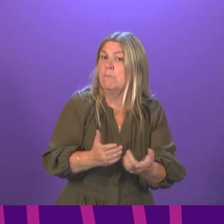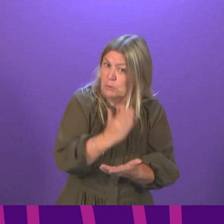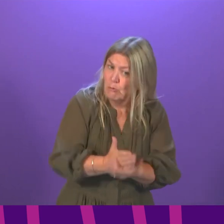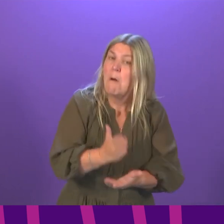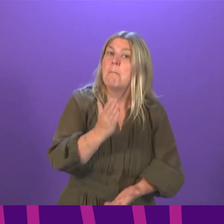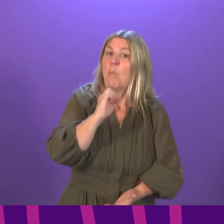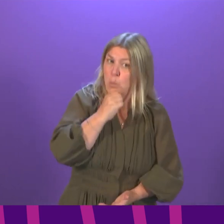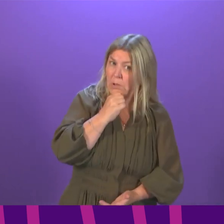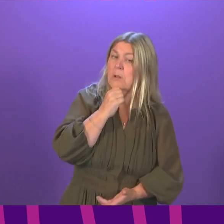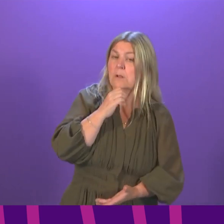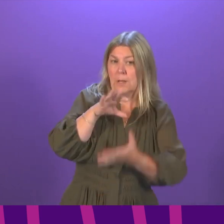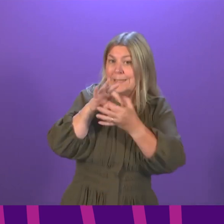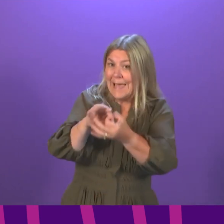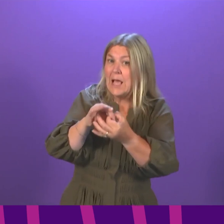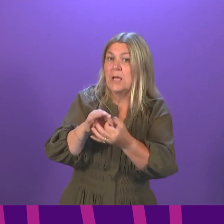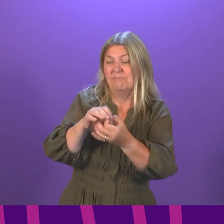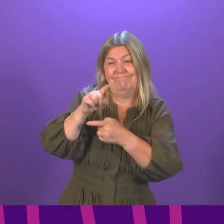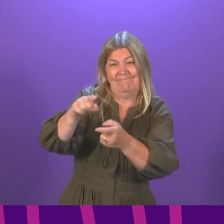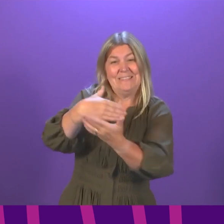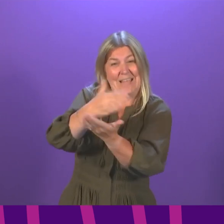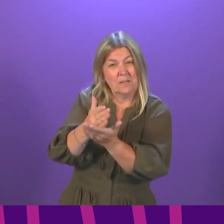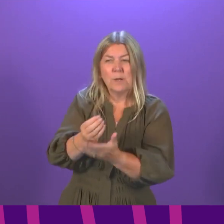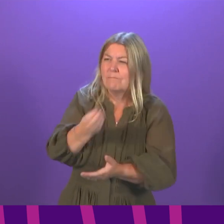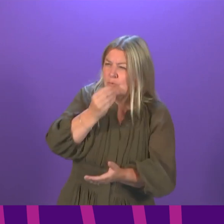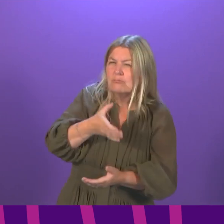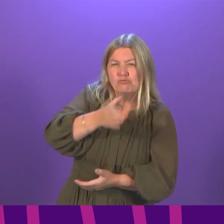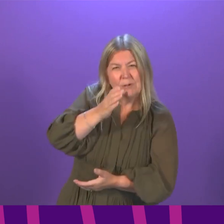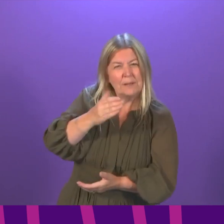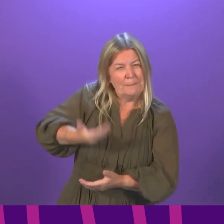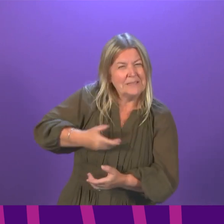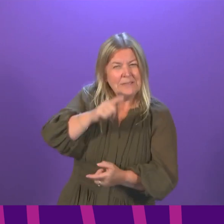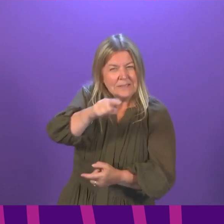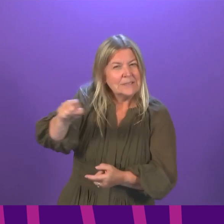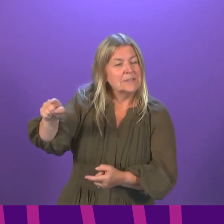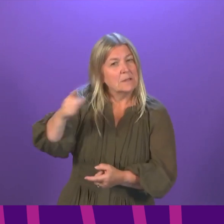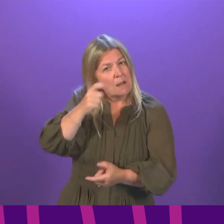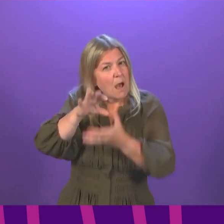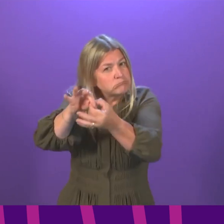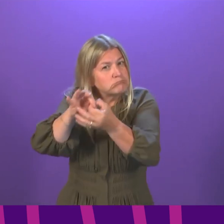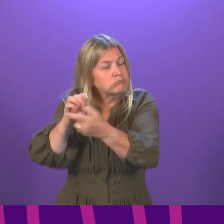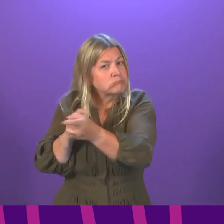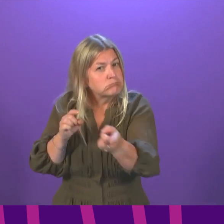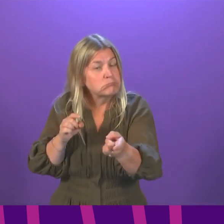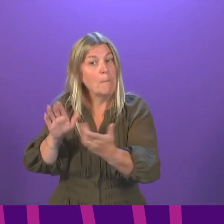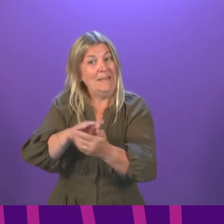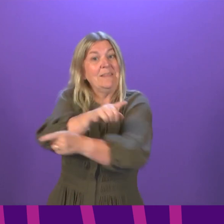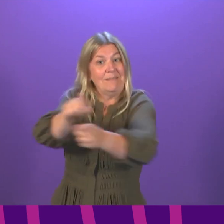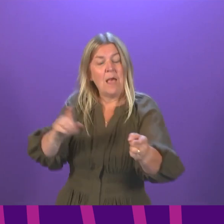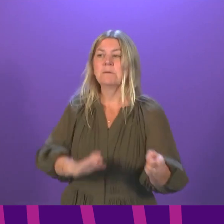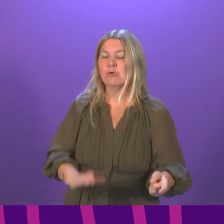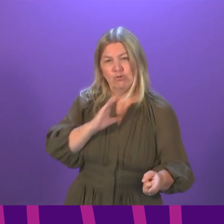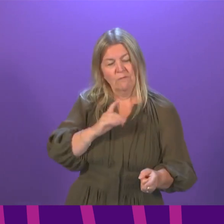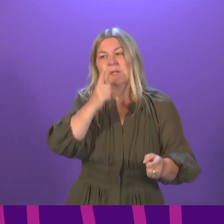engage with the sector as soon as it practically possible to discuss this and how they may have confidence that they can